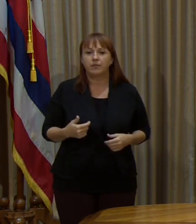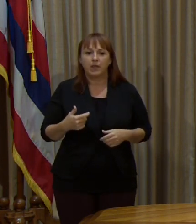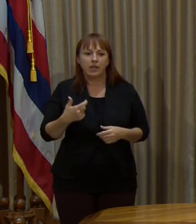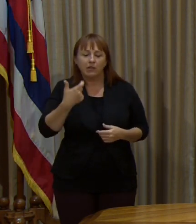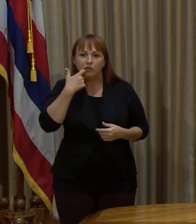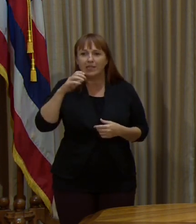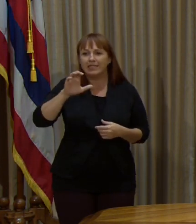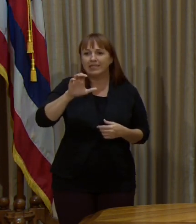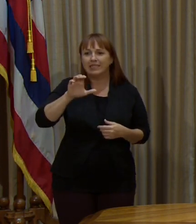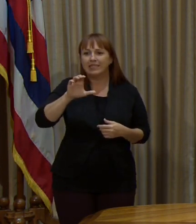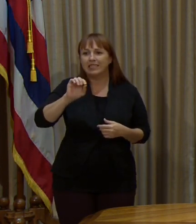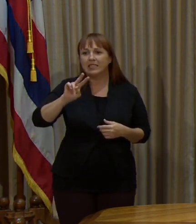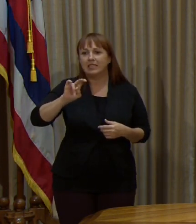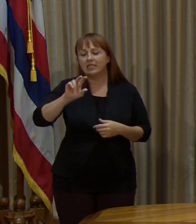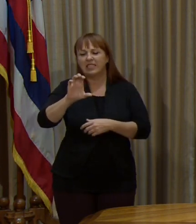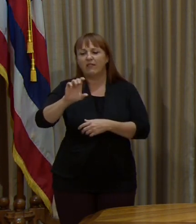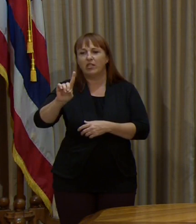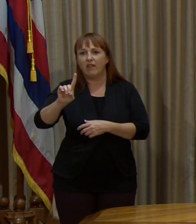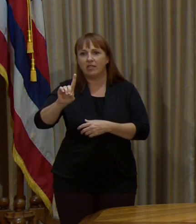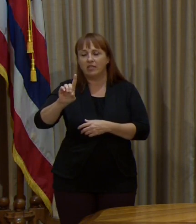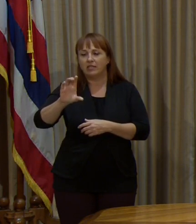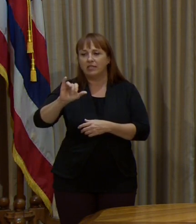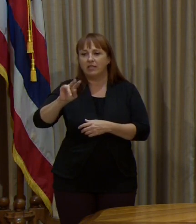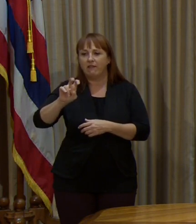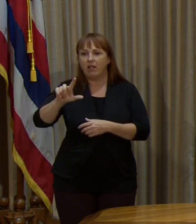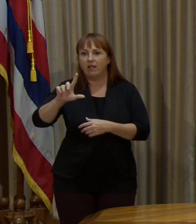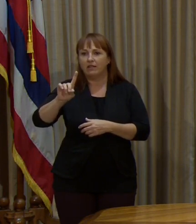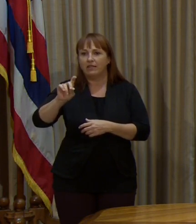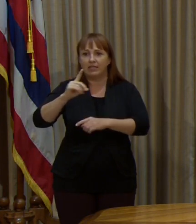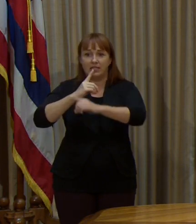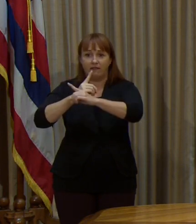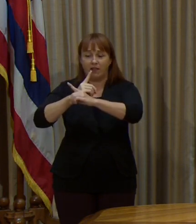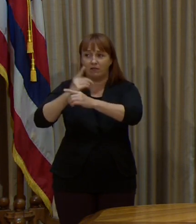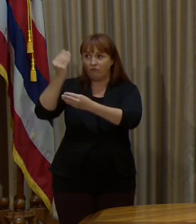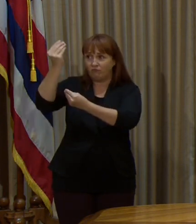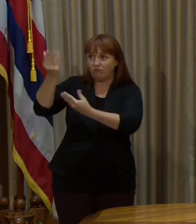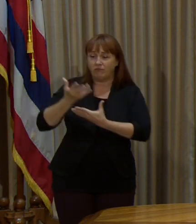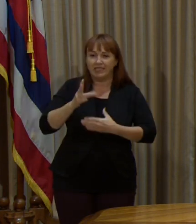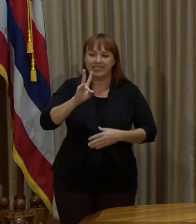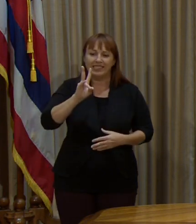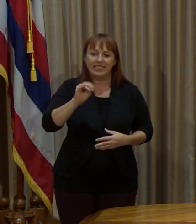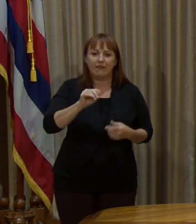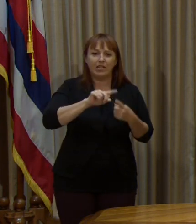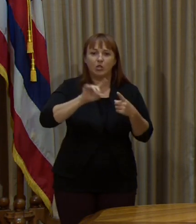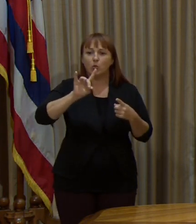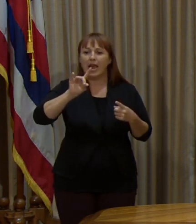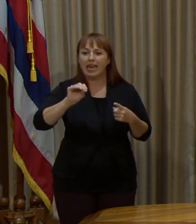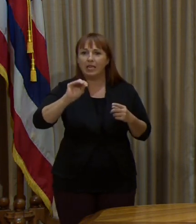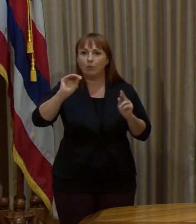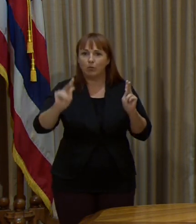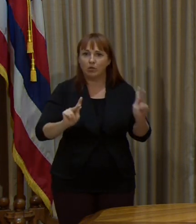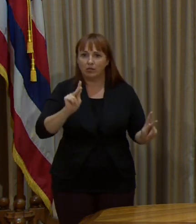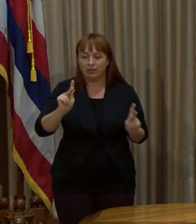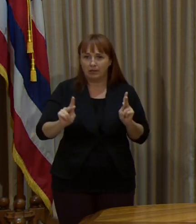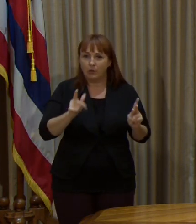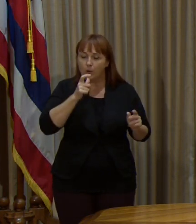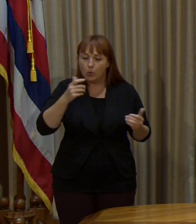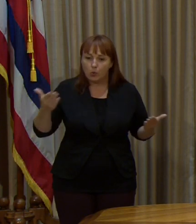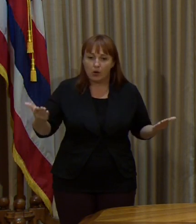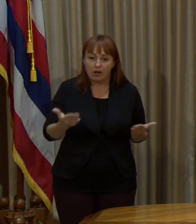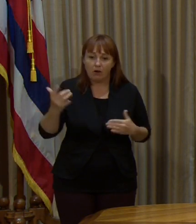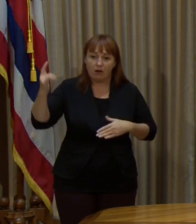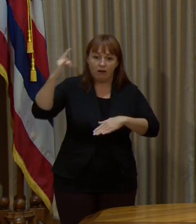our civil defense administrator, was between 70% 80% of the people coming into Hawaii County have been